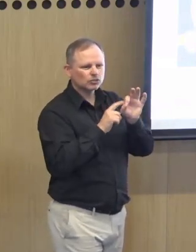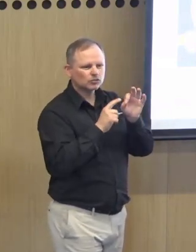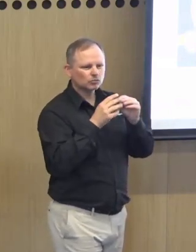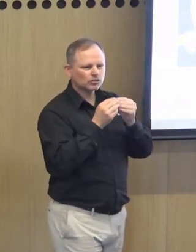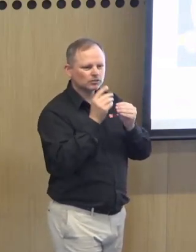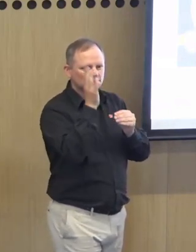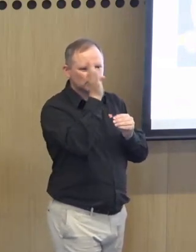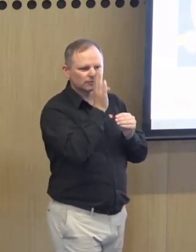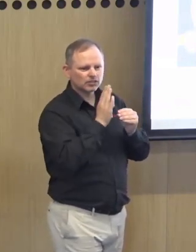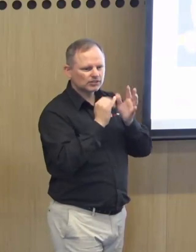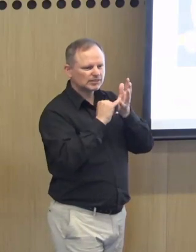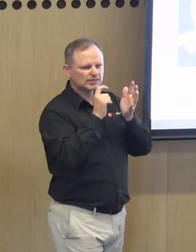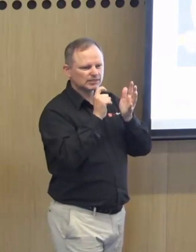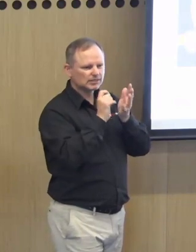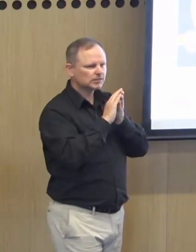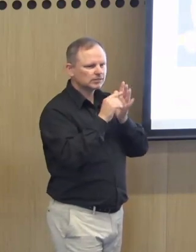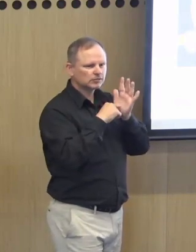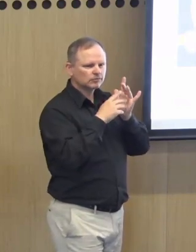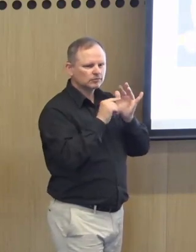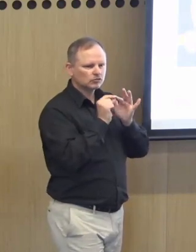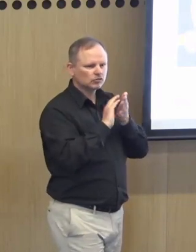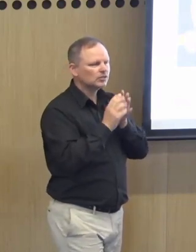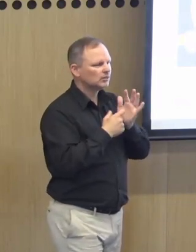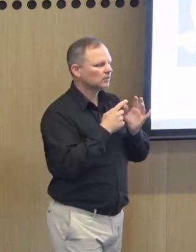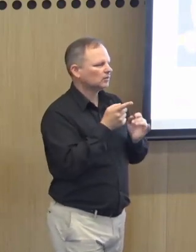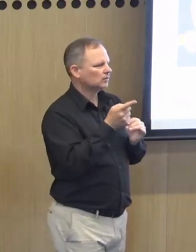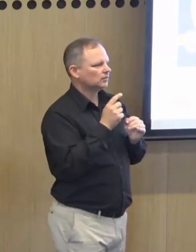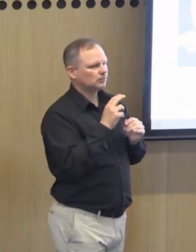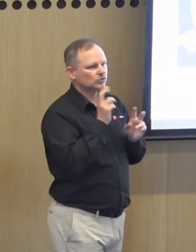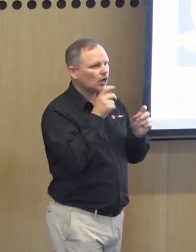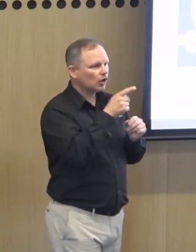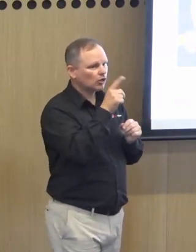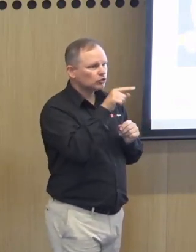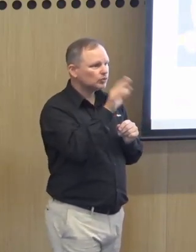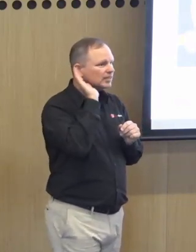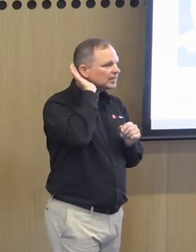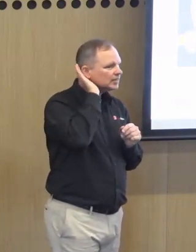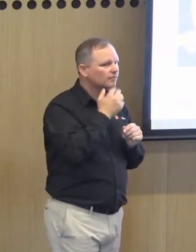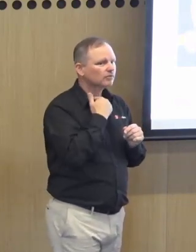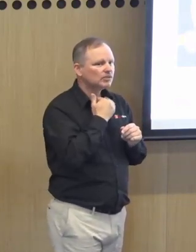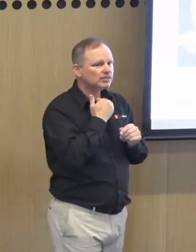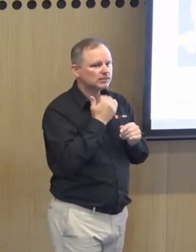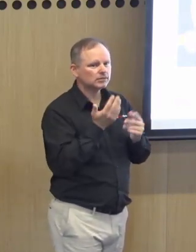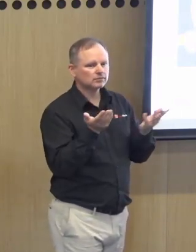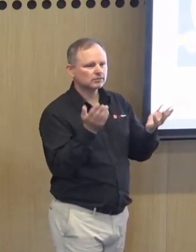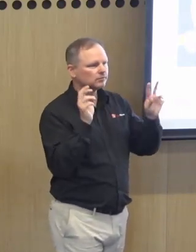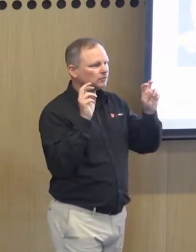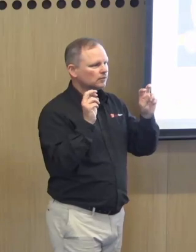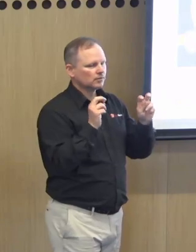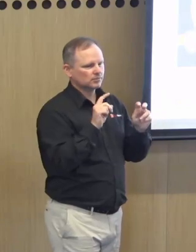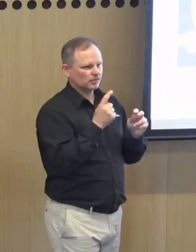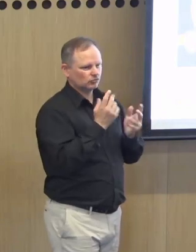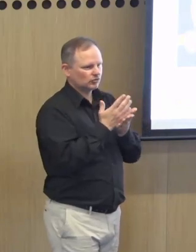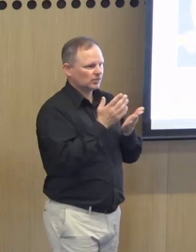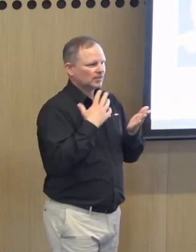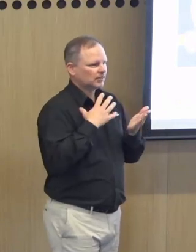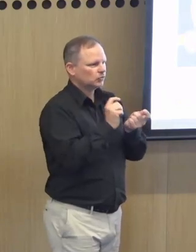language uh or people who have schizophrenia um those reports or those assessments are based on how